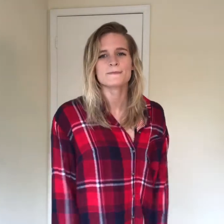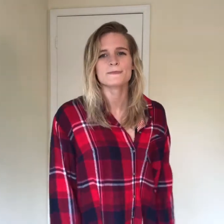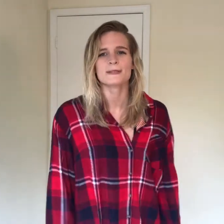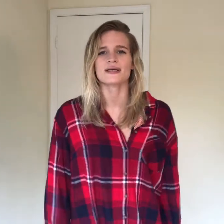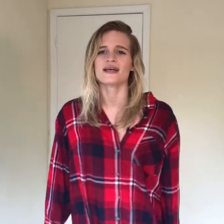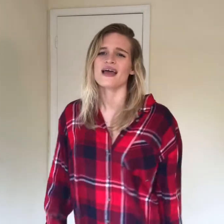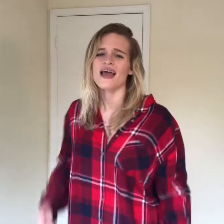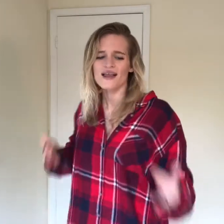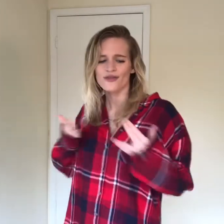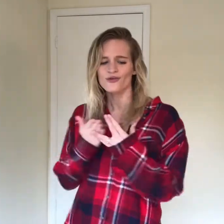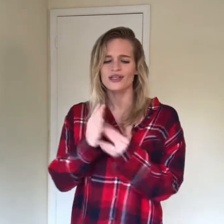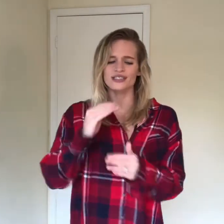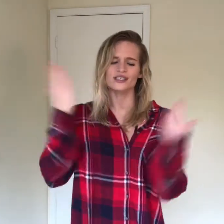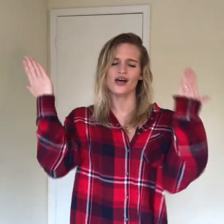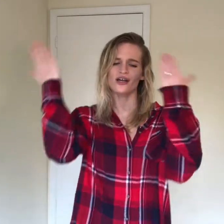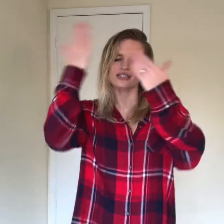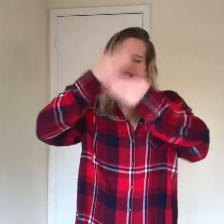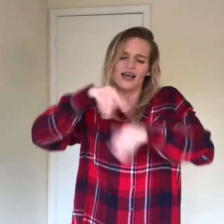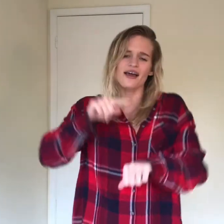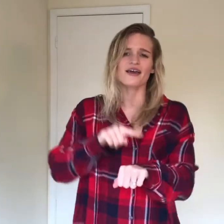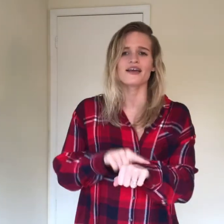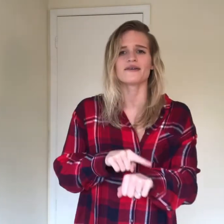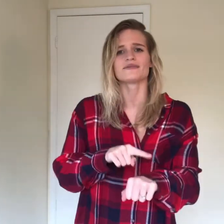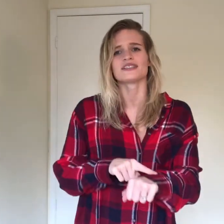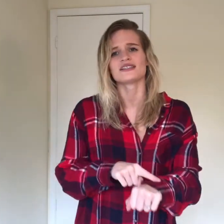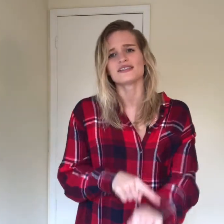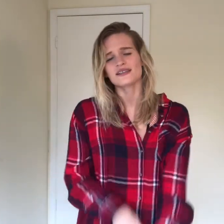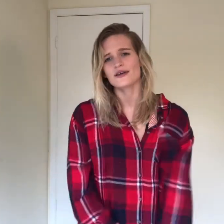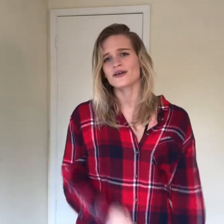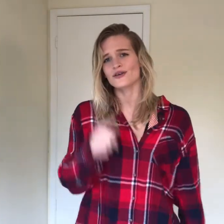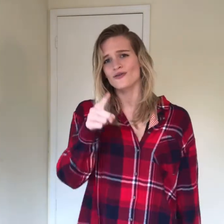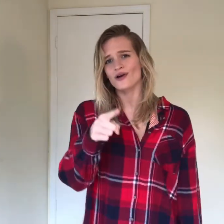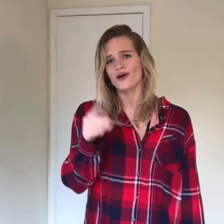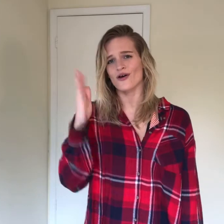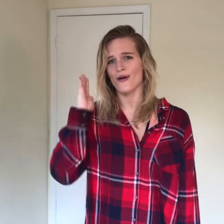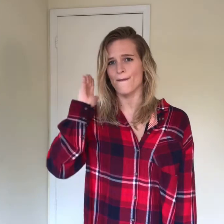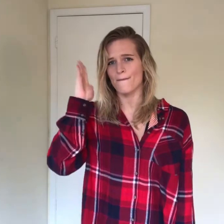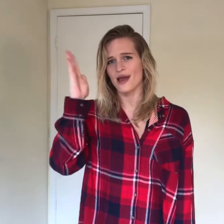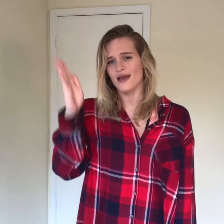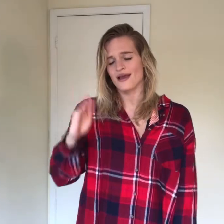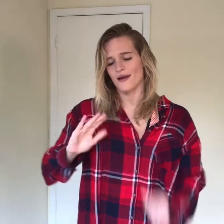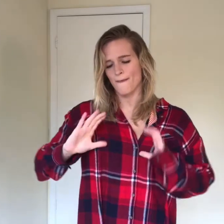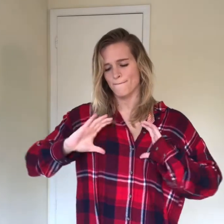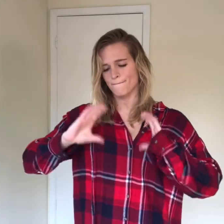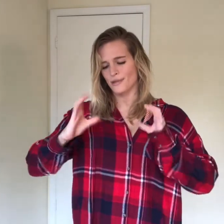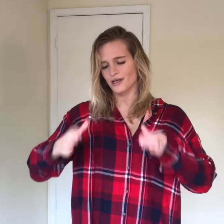And through the dark times Yeah you were my company